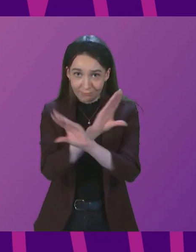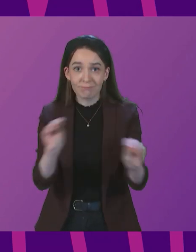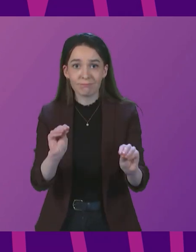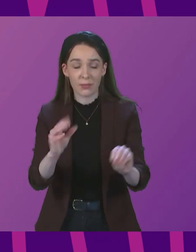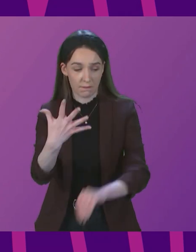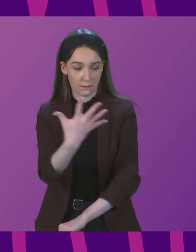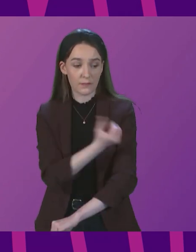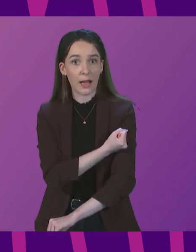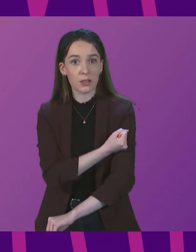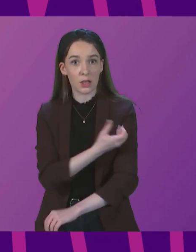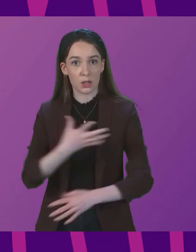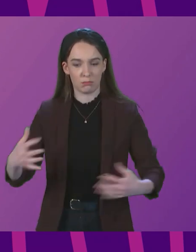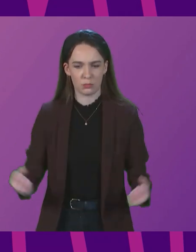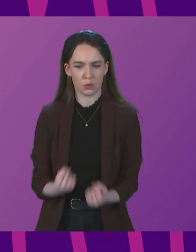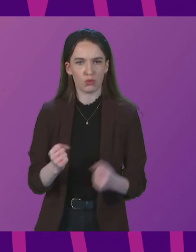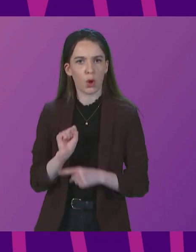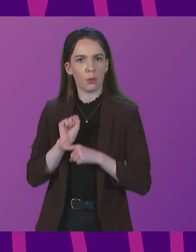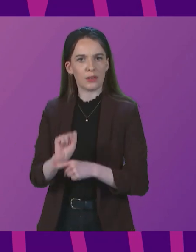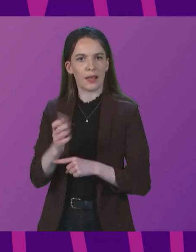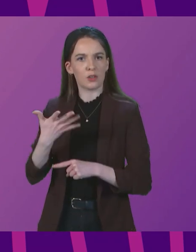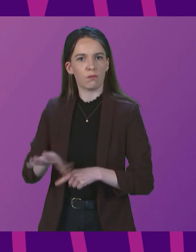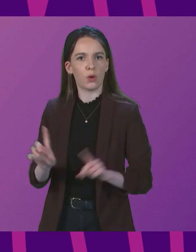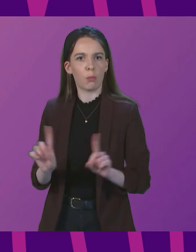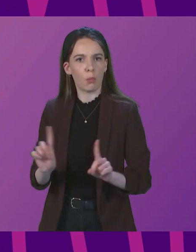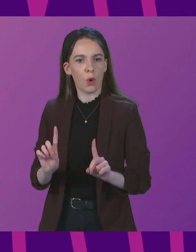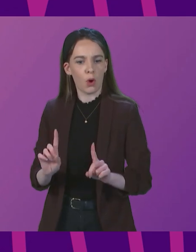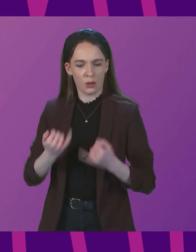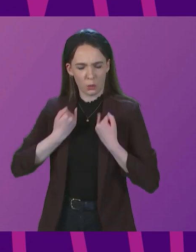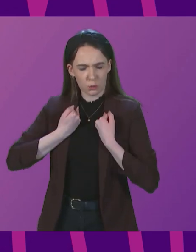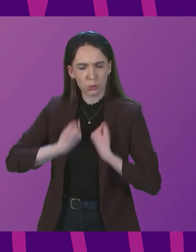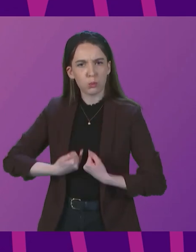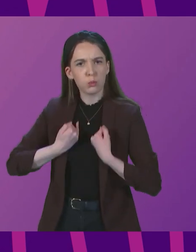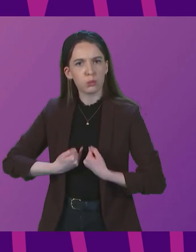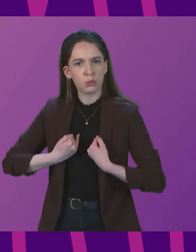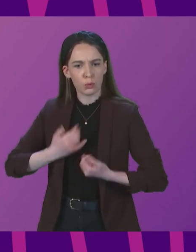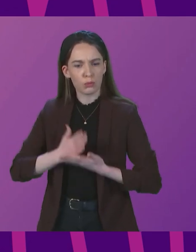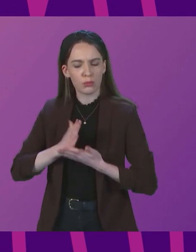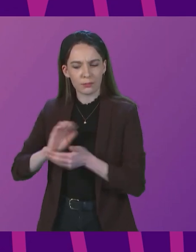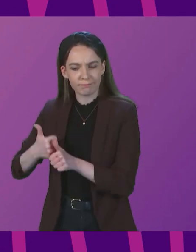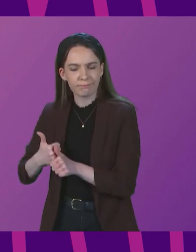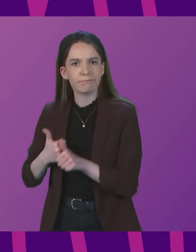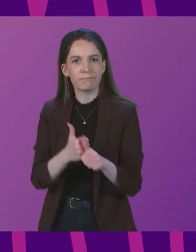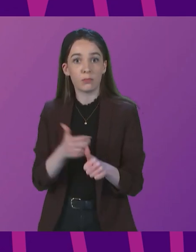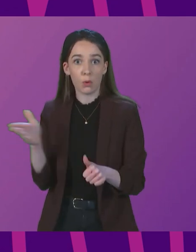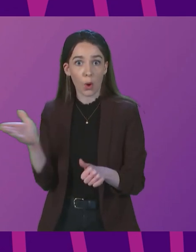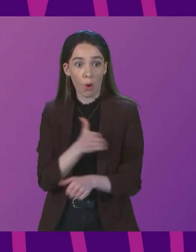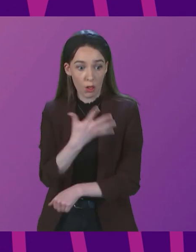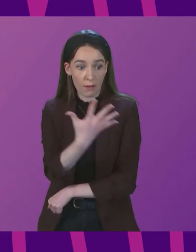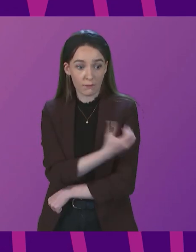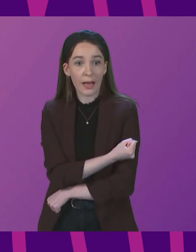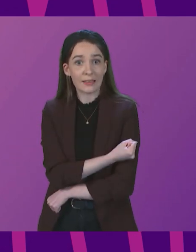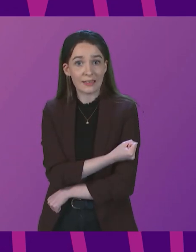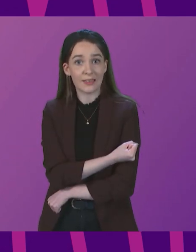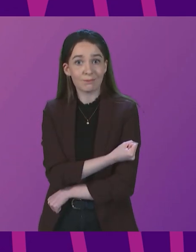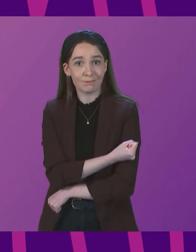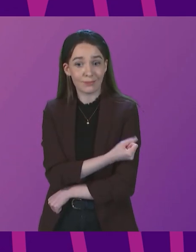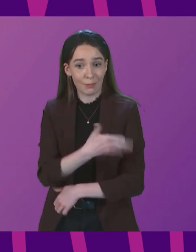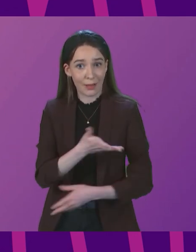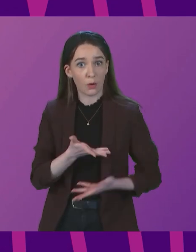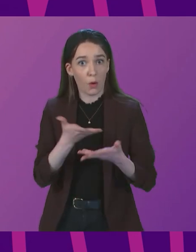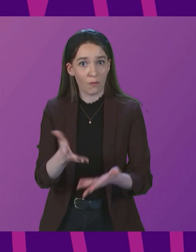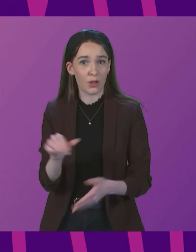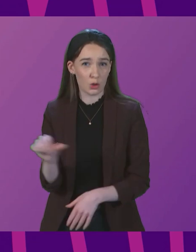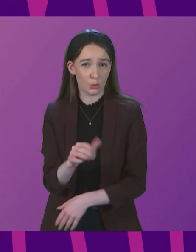strong protection against serious illness, which of course underlines the importance of getting all doses of vaccines that we are offered.